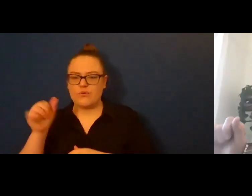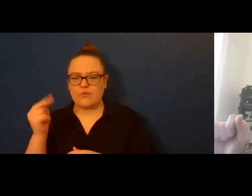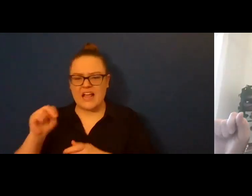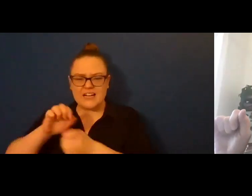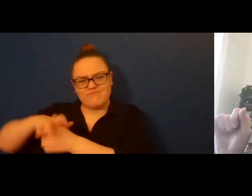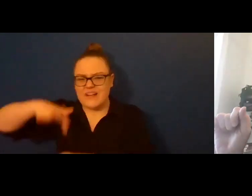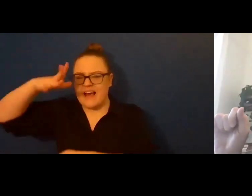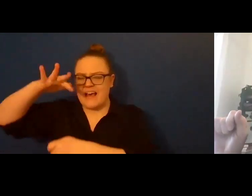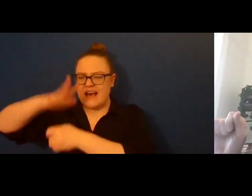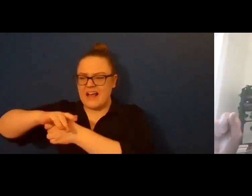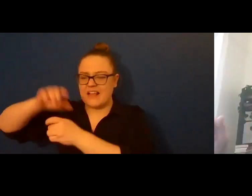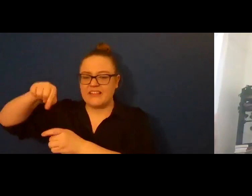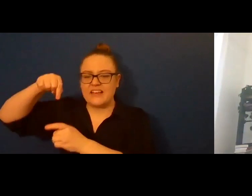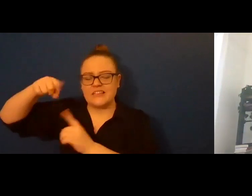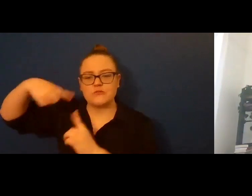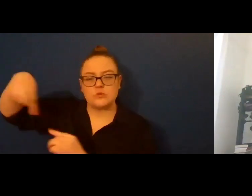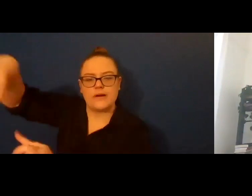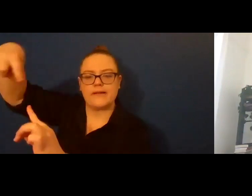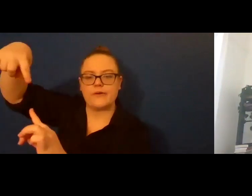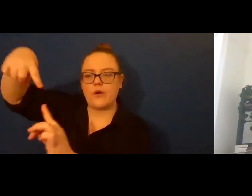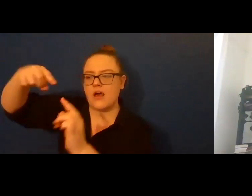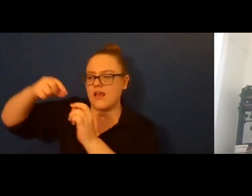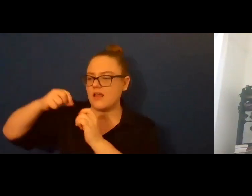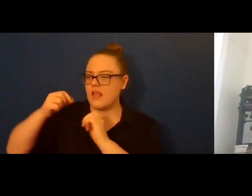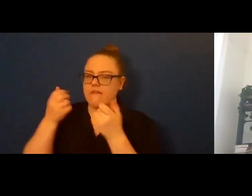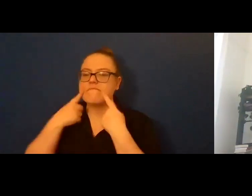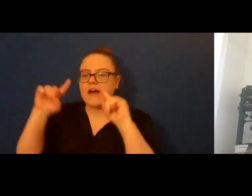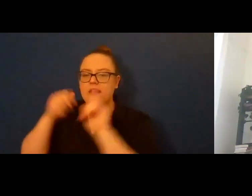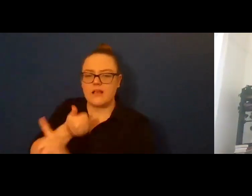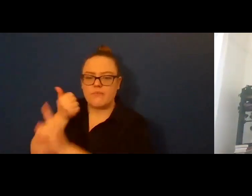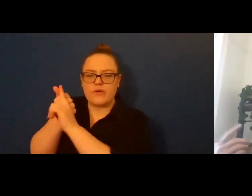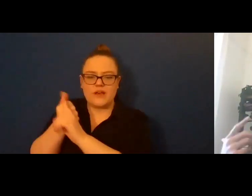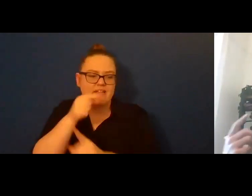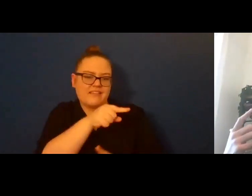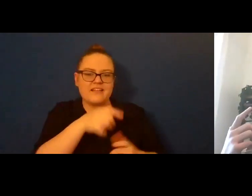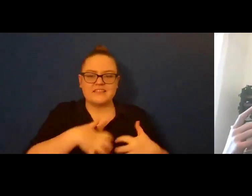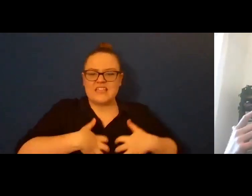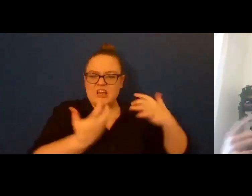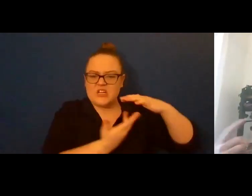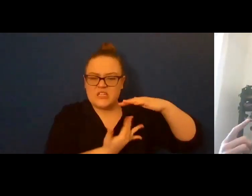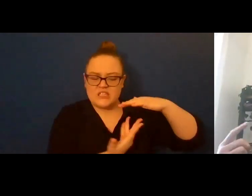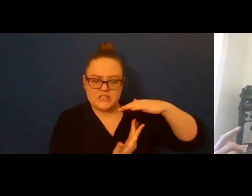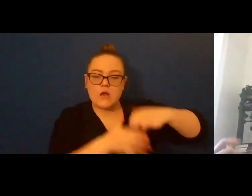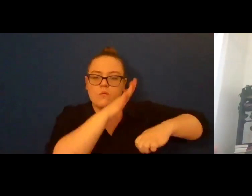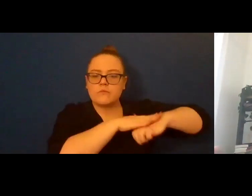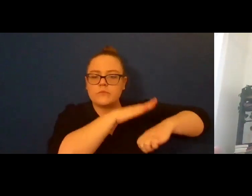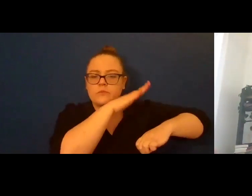after the siren's been going off for decades and we didn't pay attention to the blaring goddamn noise. I am pulling out clumps of my own hair.